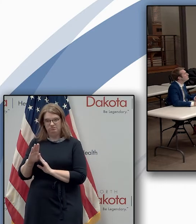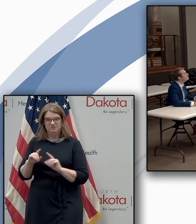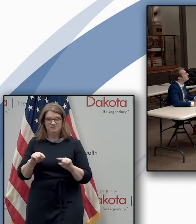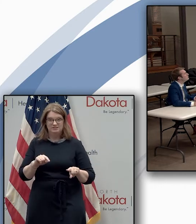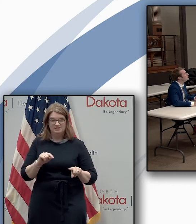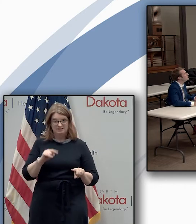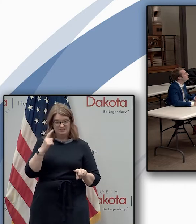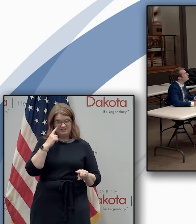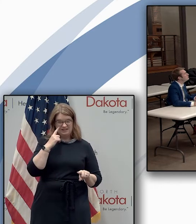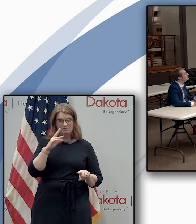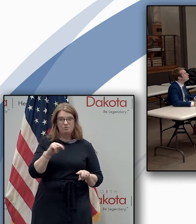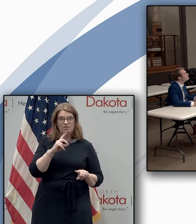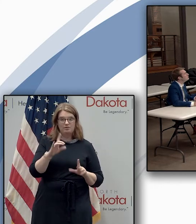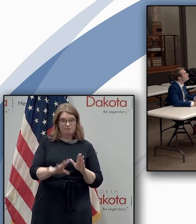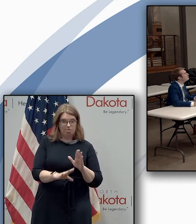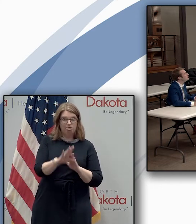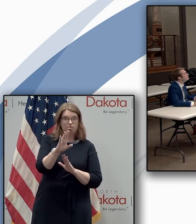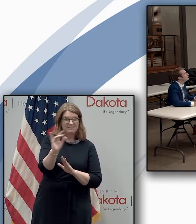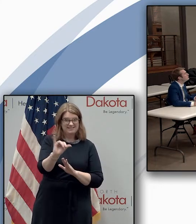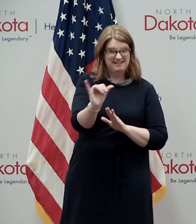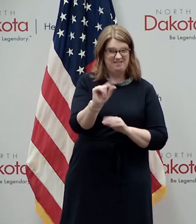could see a dramatic rise in cases soon